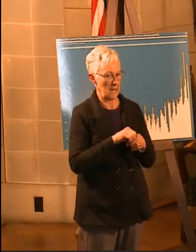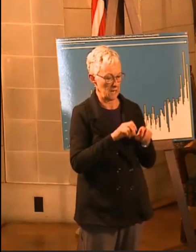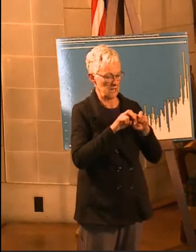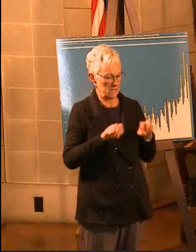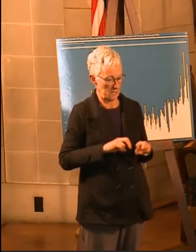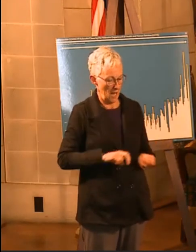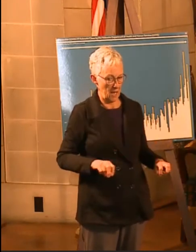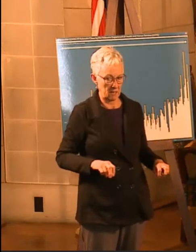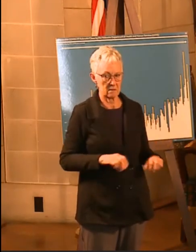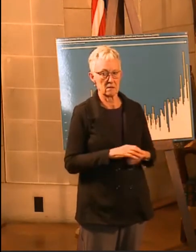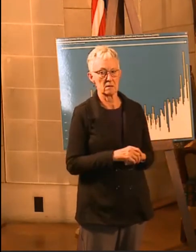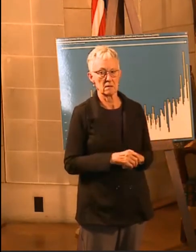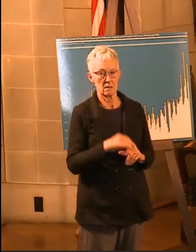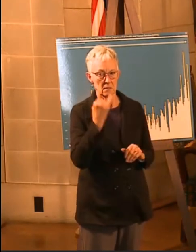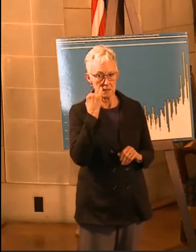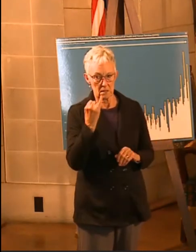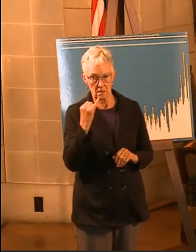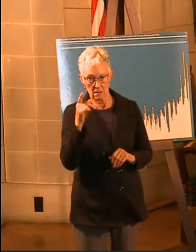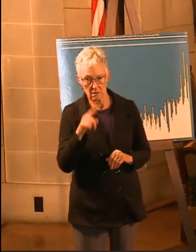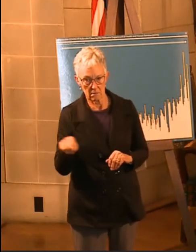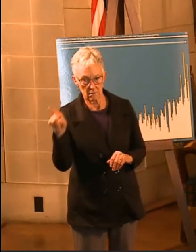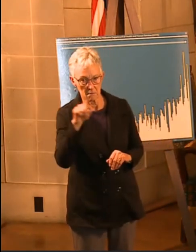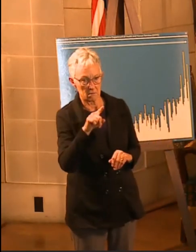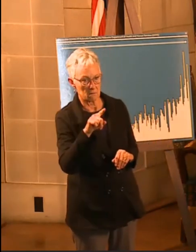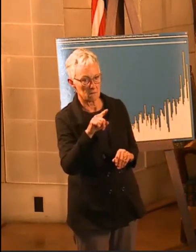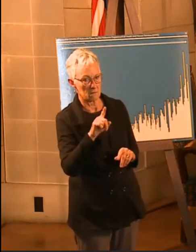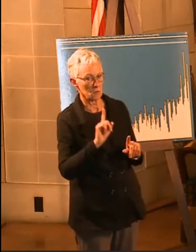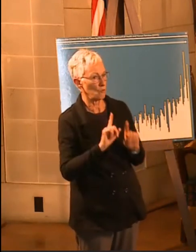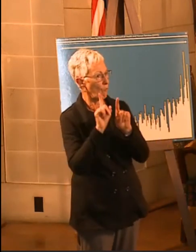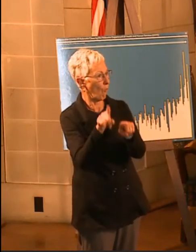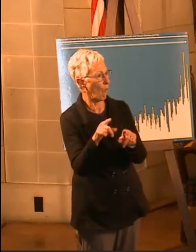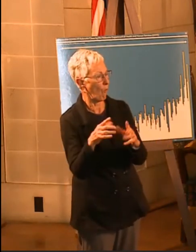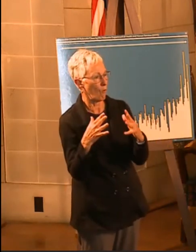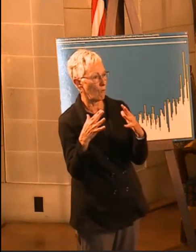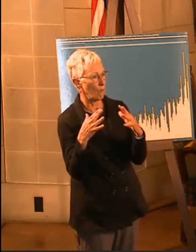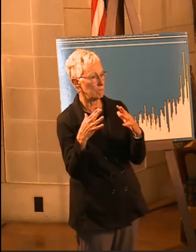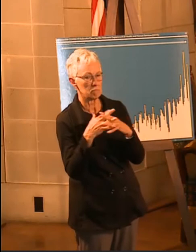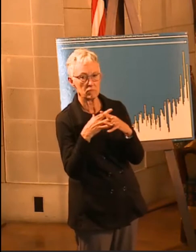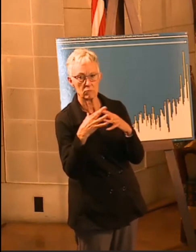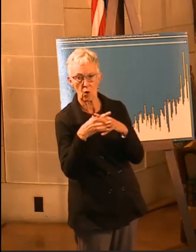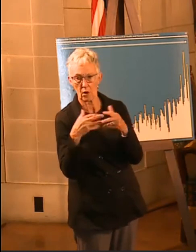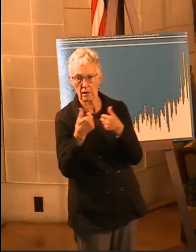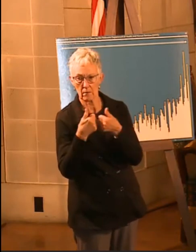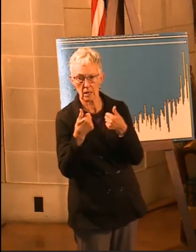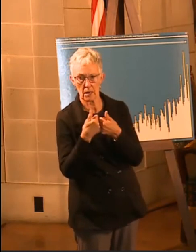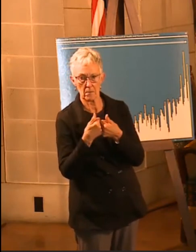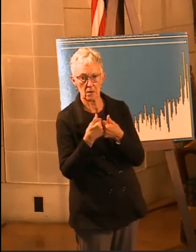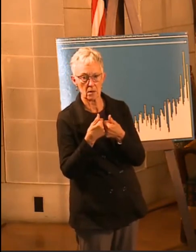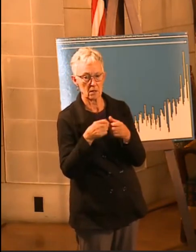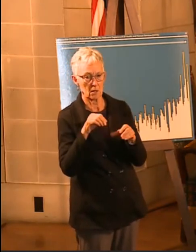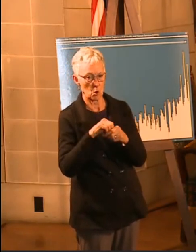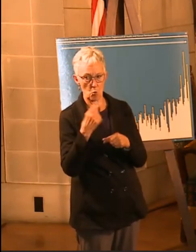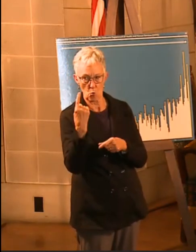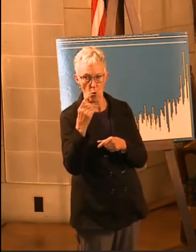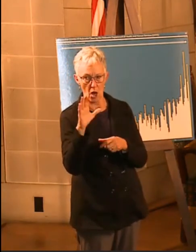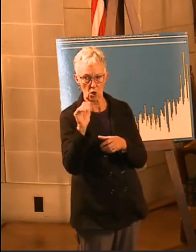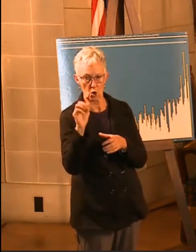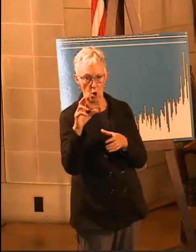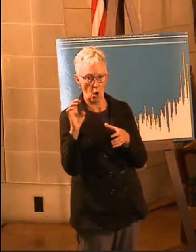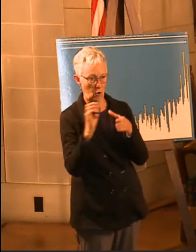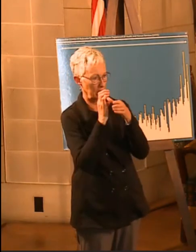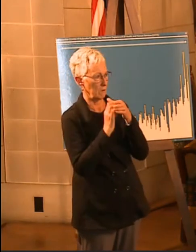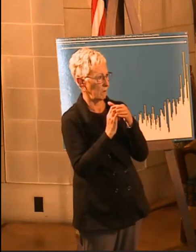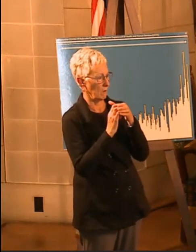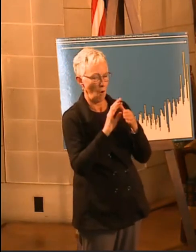And that if you are going to the game, if a bunch of the young people are going to the game all in the same car, they should all